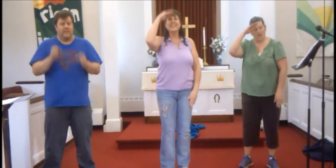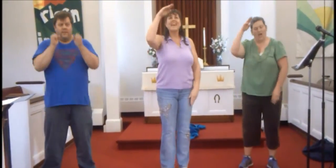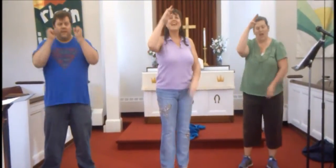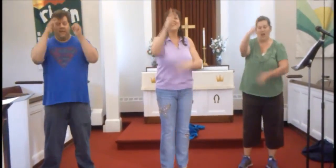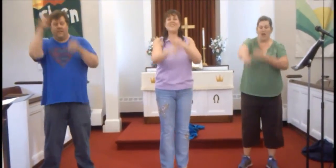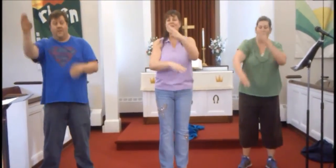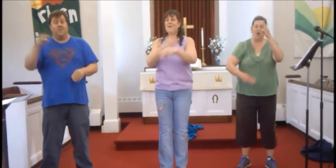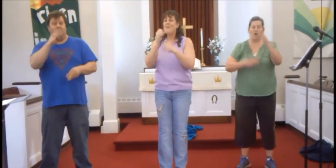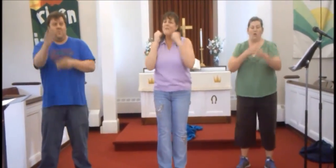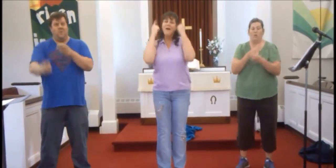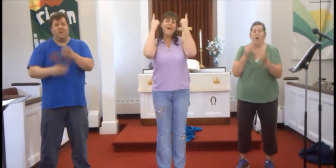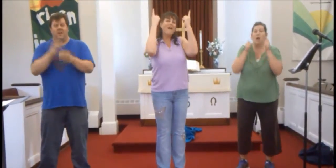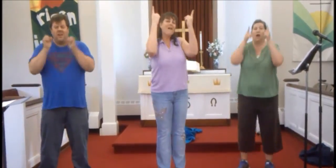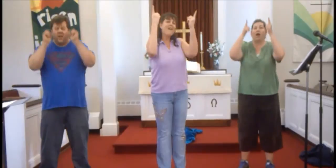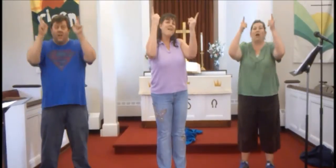hello world,